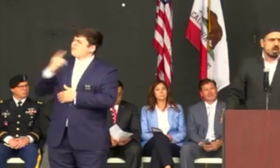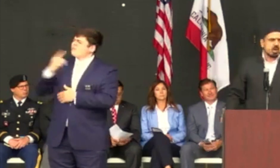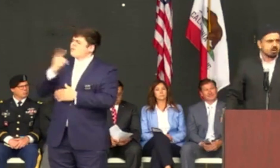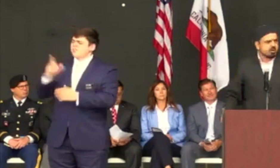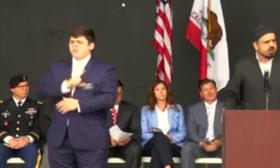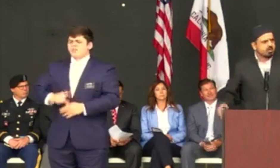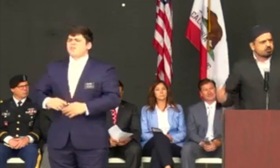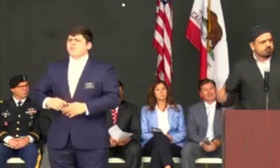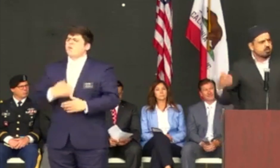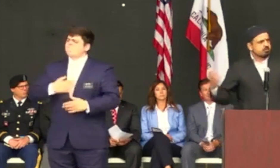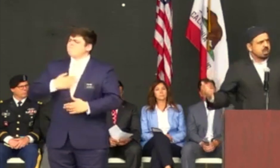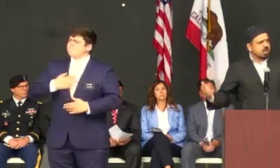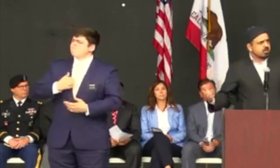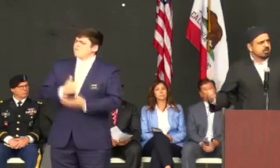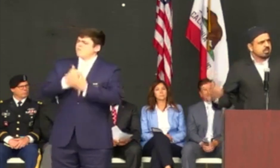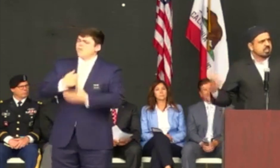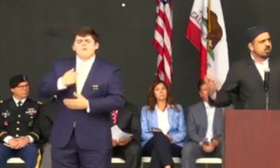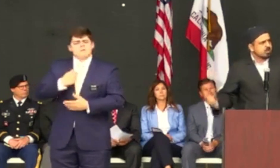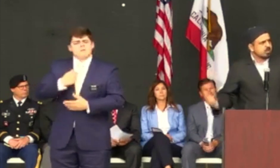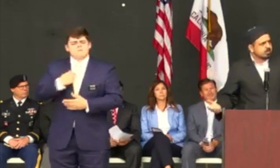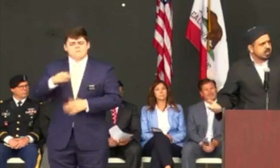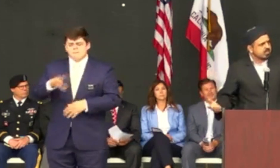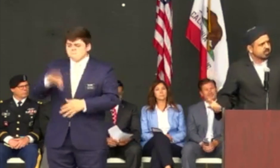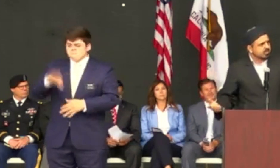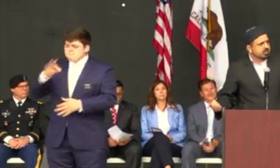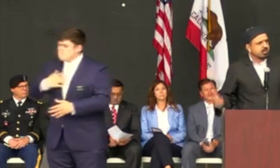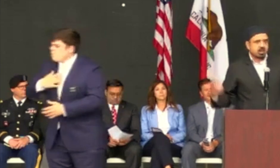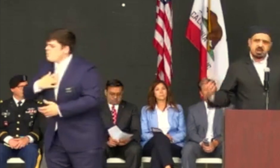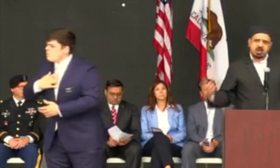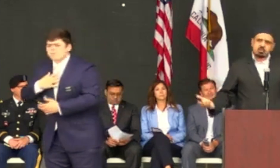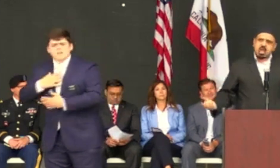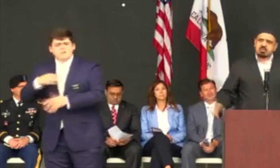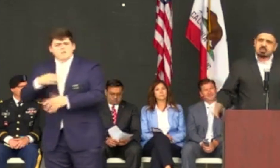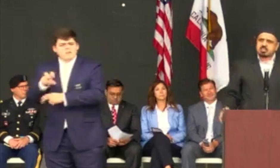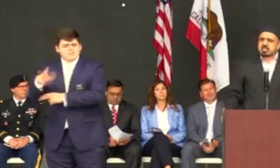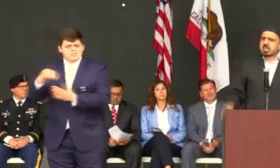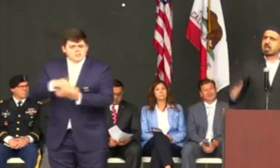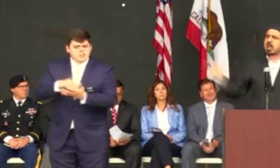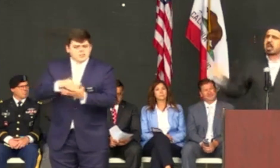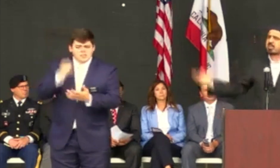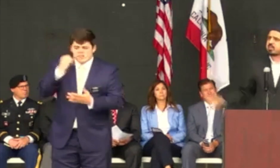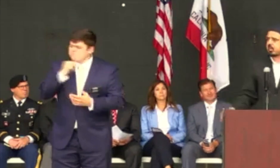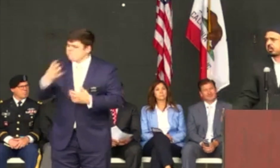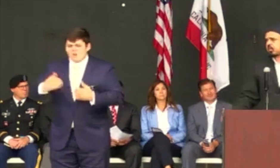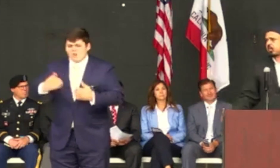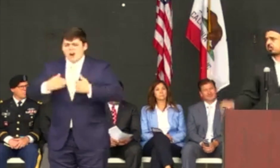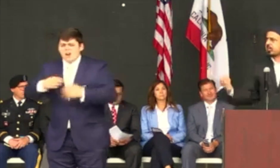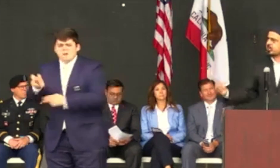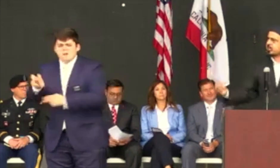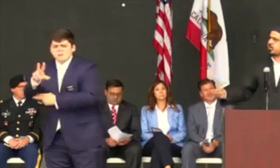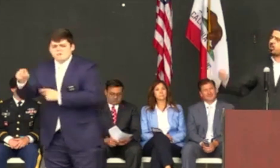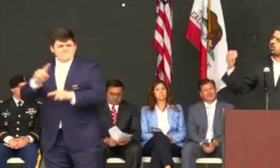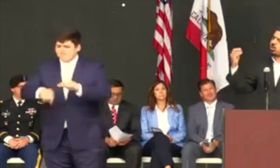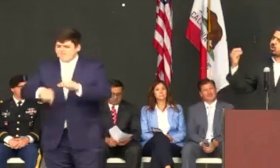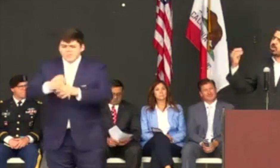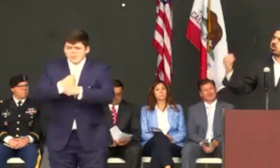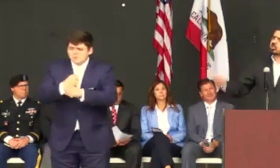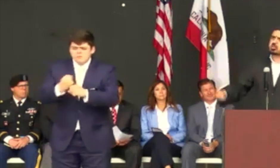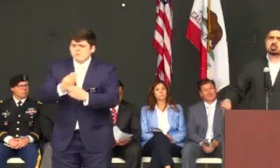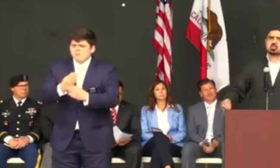for my family. This is how I make my living. If I don't have this snake, I don't have anything. Please, oh Lord. He goes street to street.